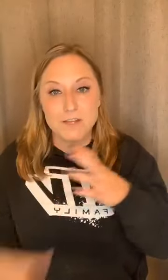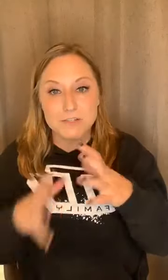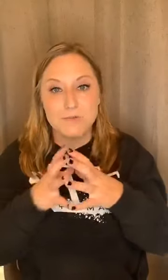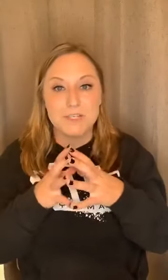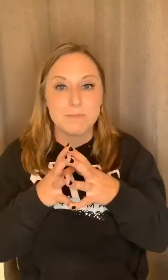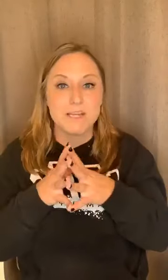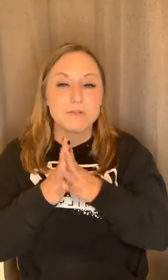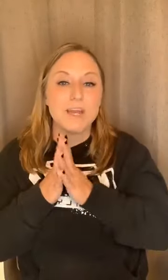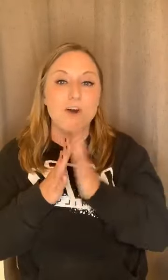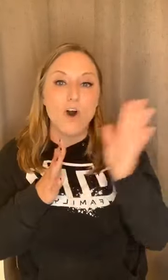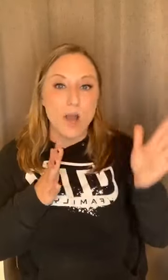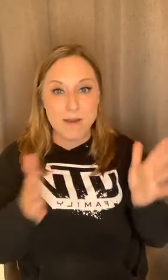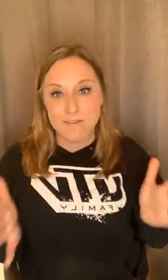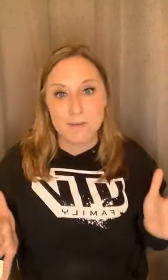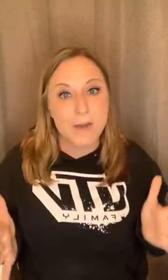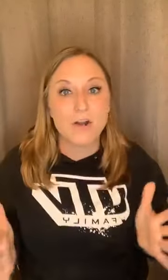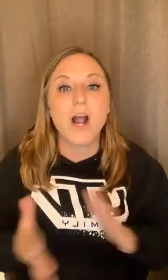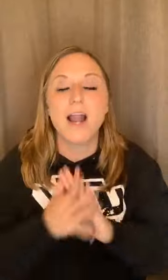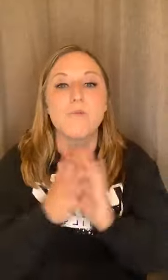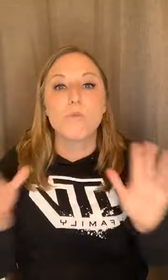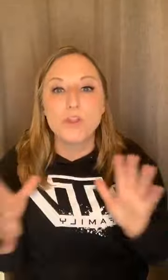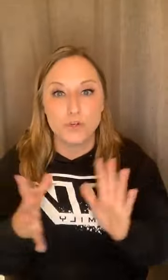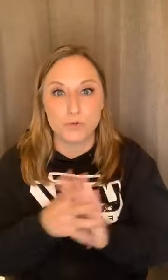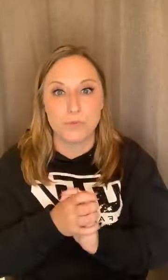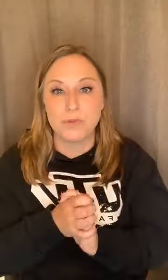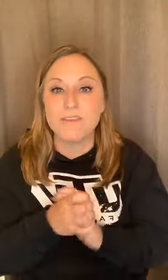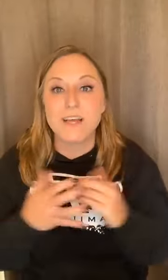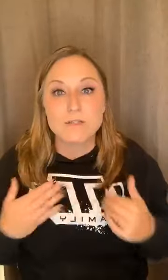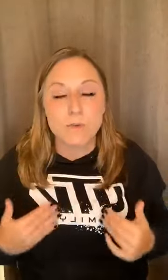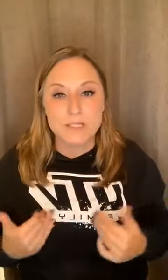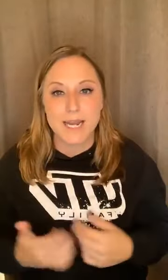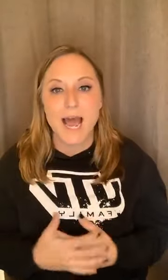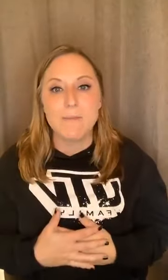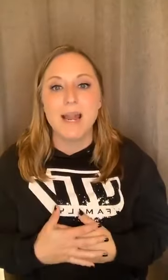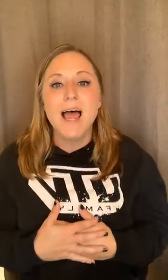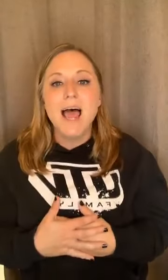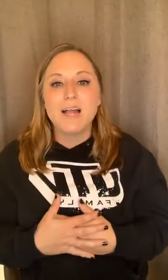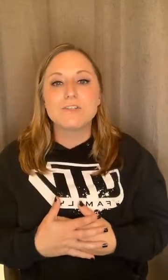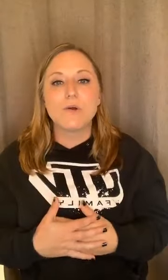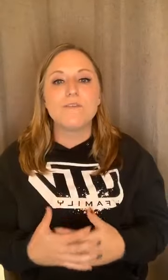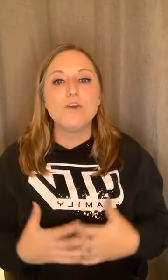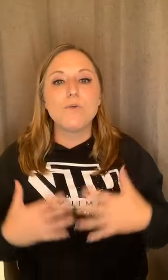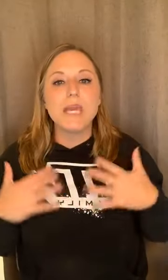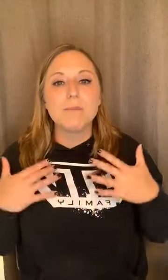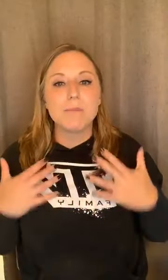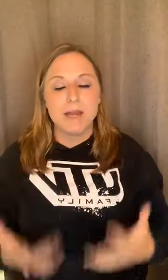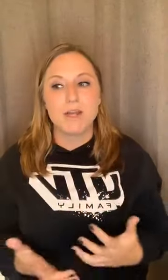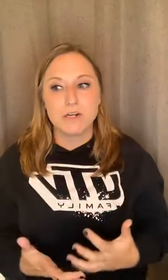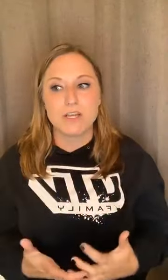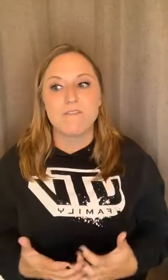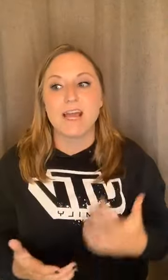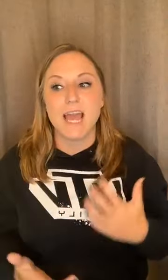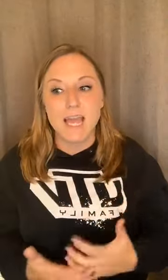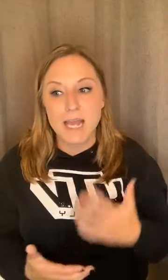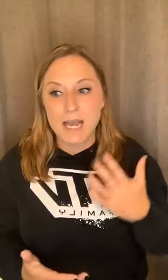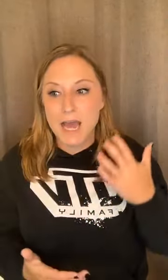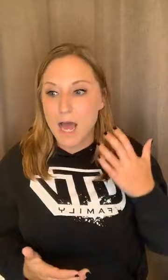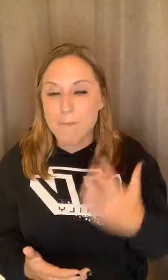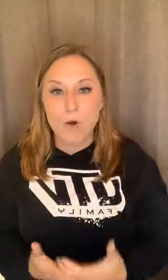to this place so we can all come out a bit better. And I really, truly believe that's what's going to happen. And so if you keep reminding yourself, like in a moment,